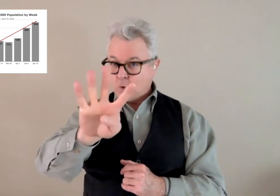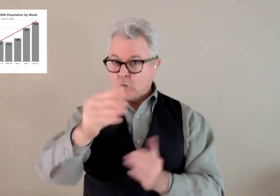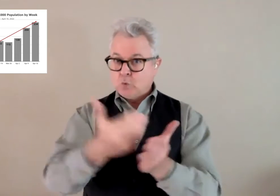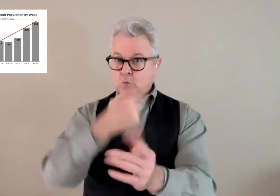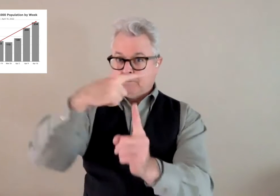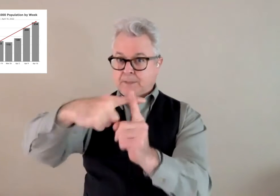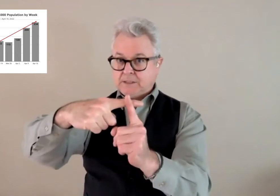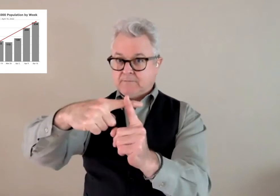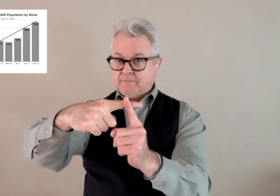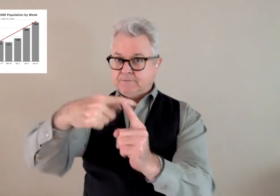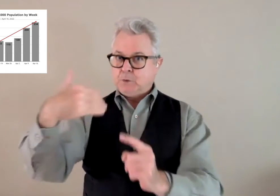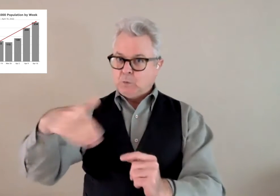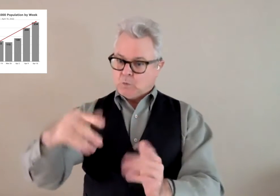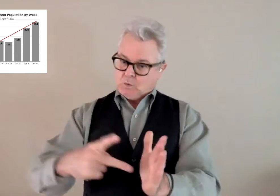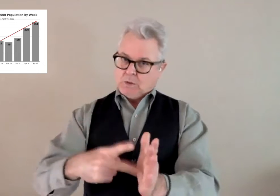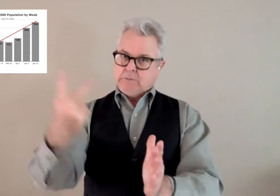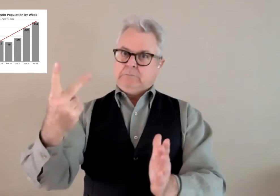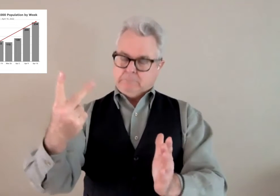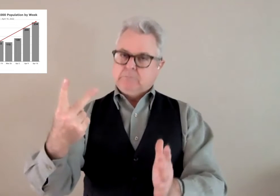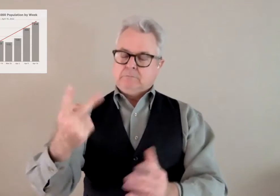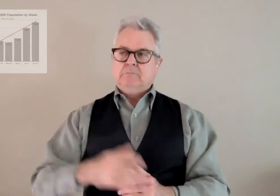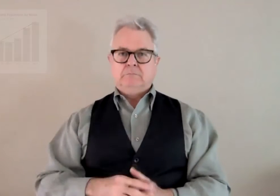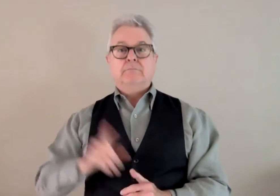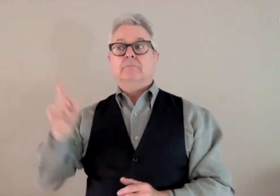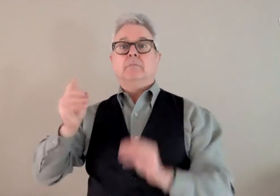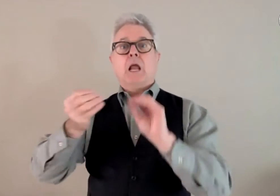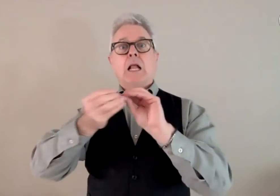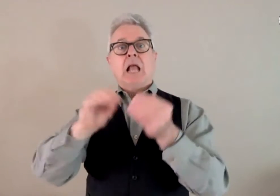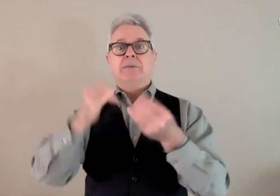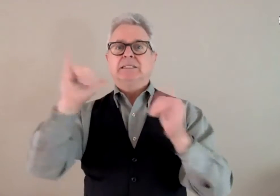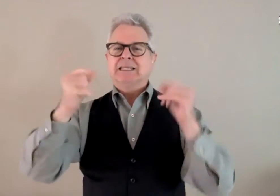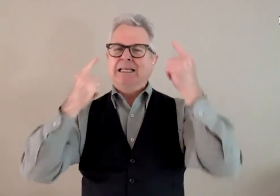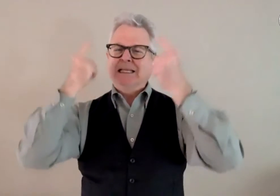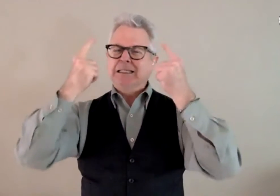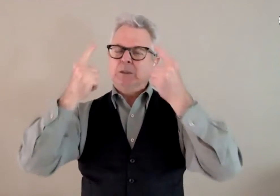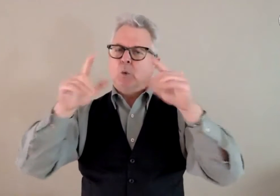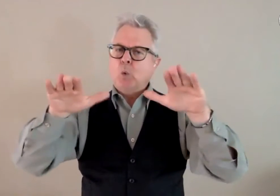it's now 234, which has risen above and doubled.